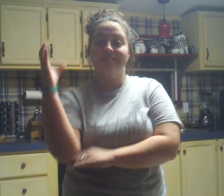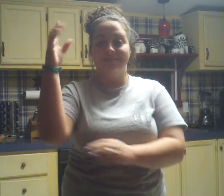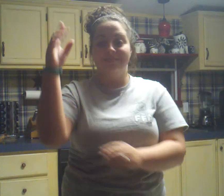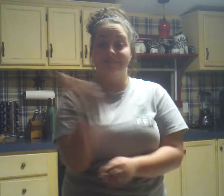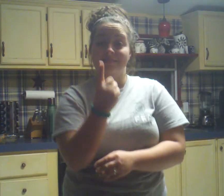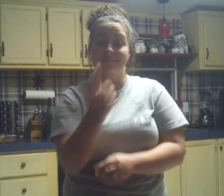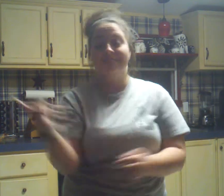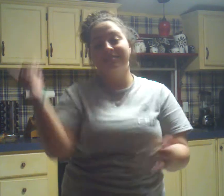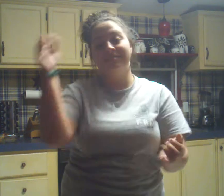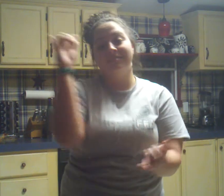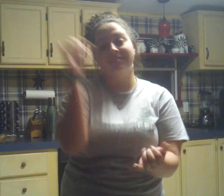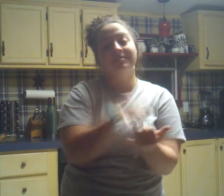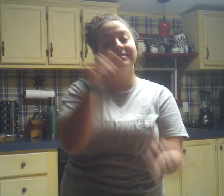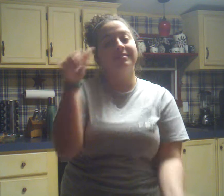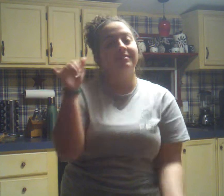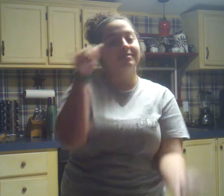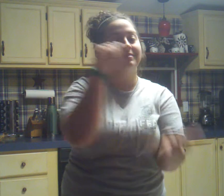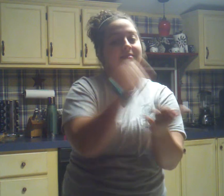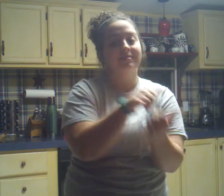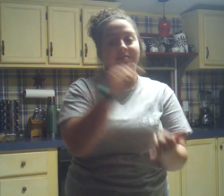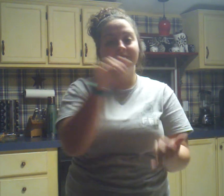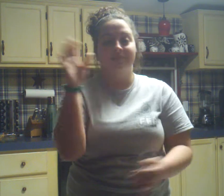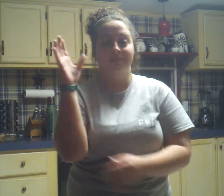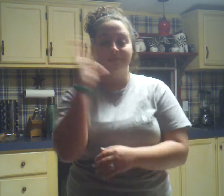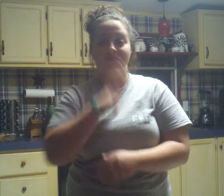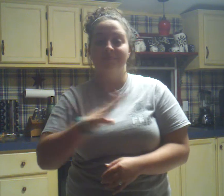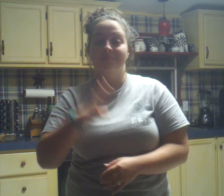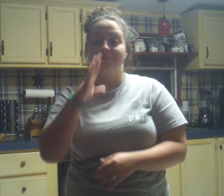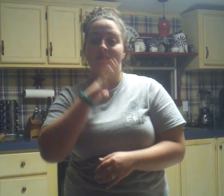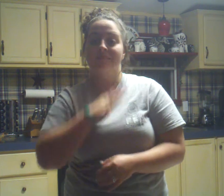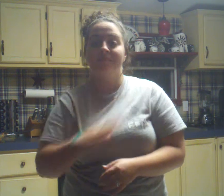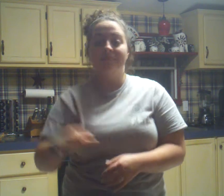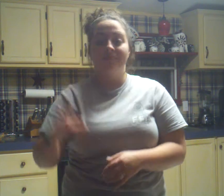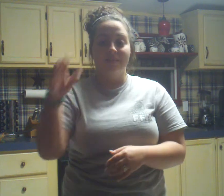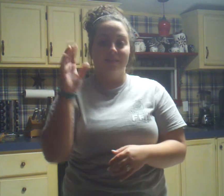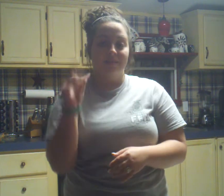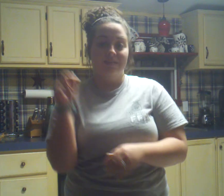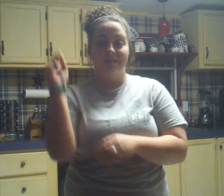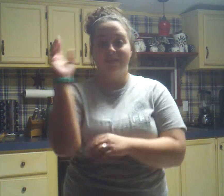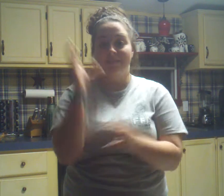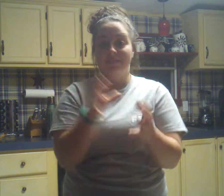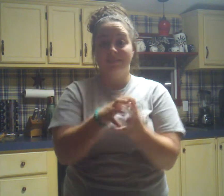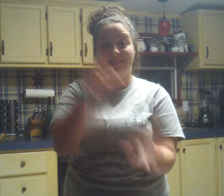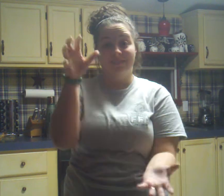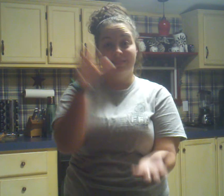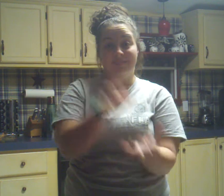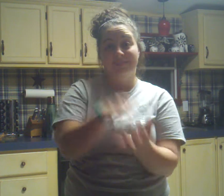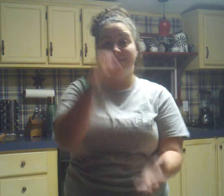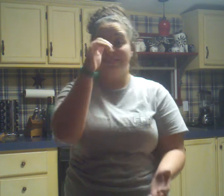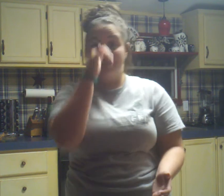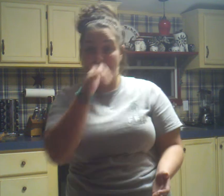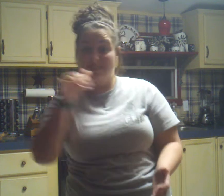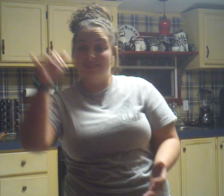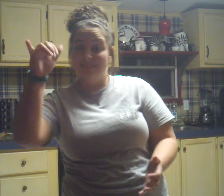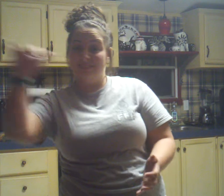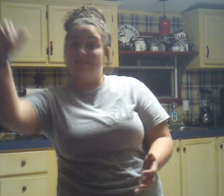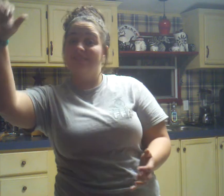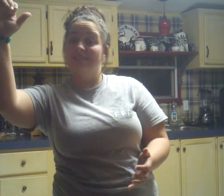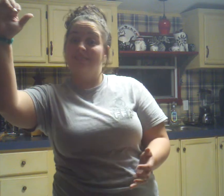only a hippopotamus, too. Don't drop the dice, no rhinoceruses,